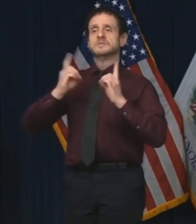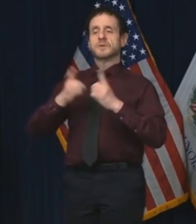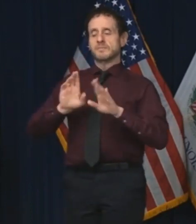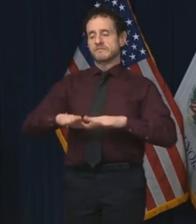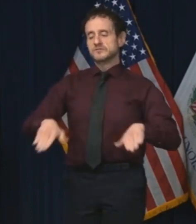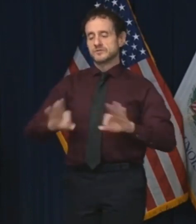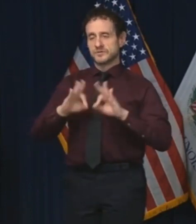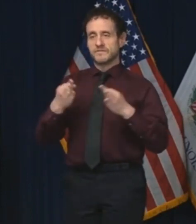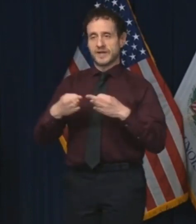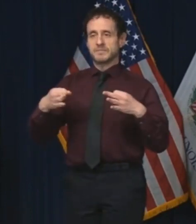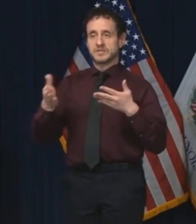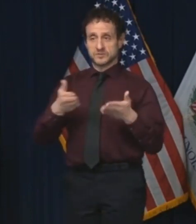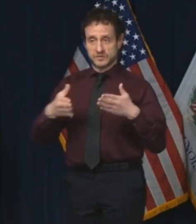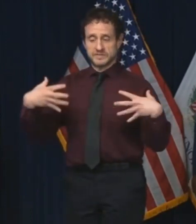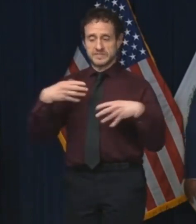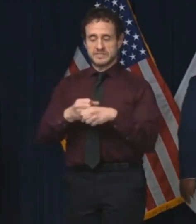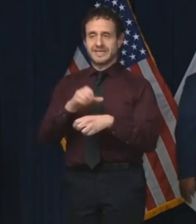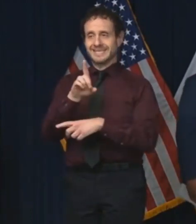the podium. Thank you.